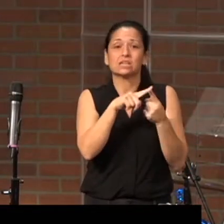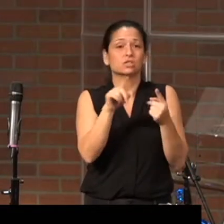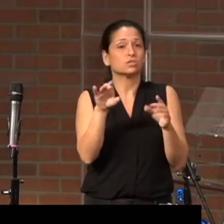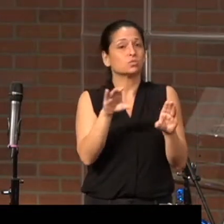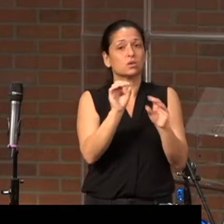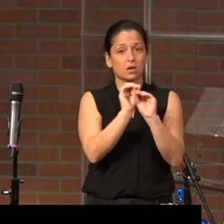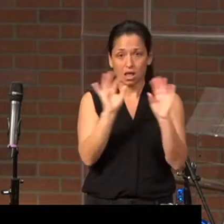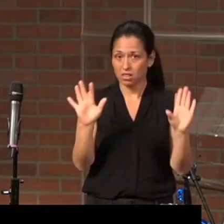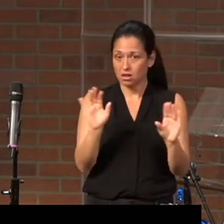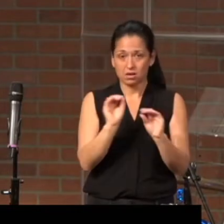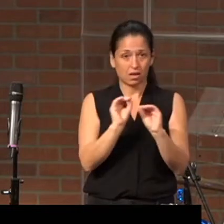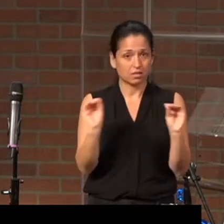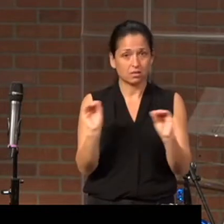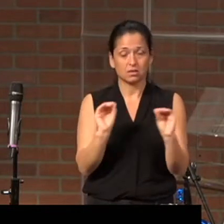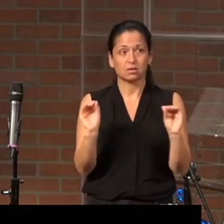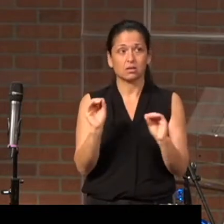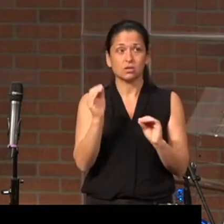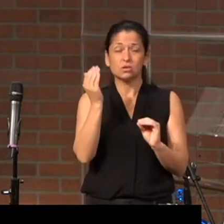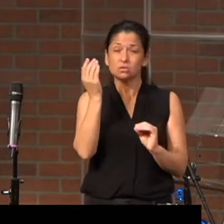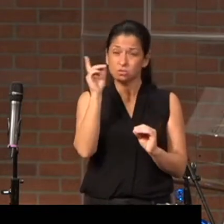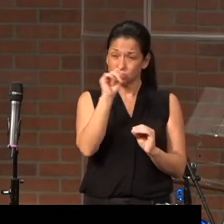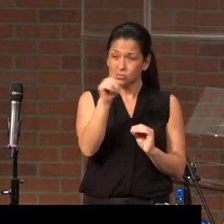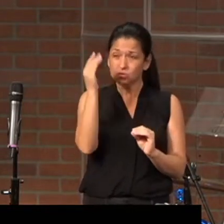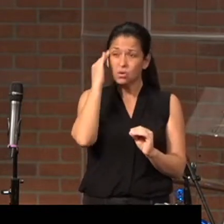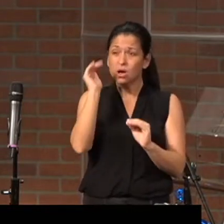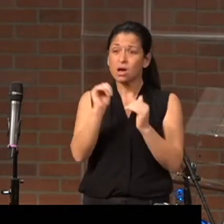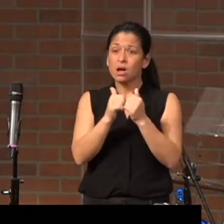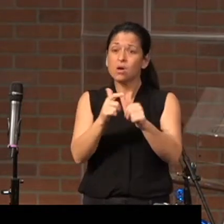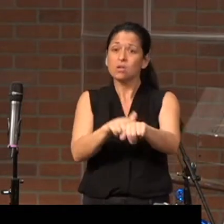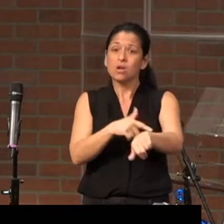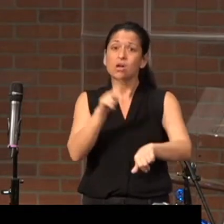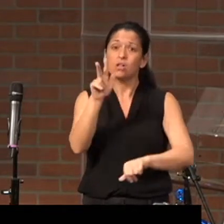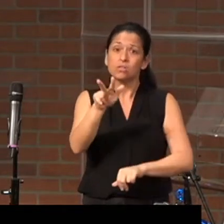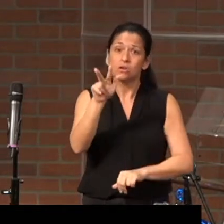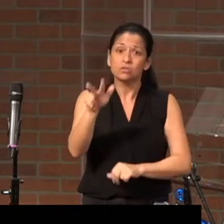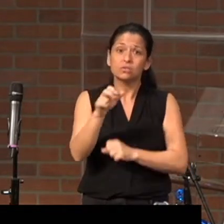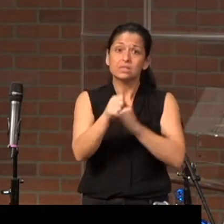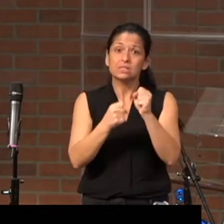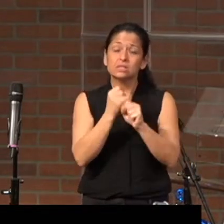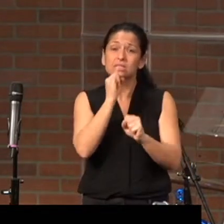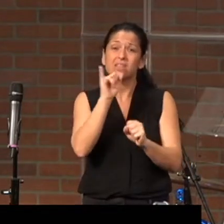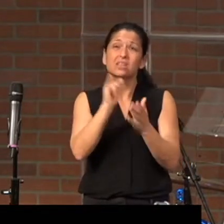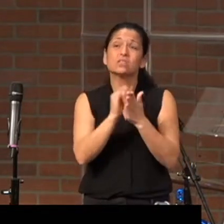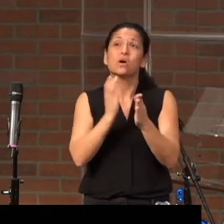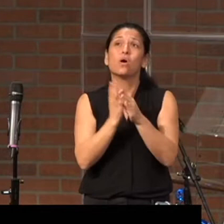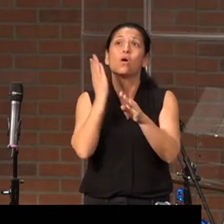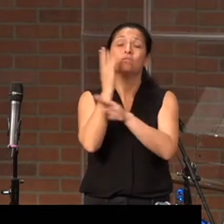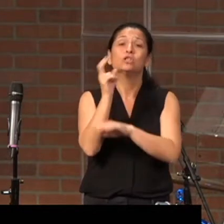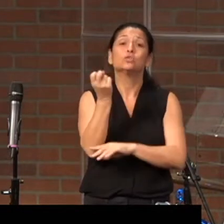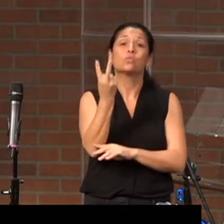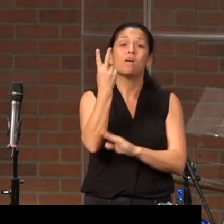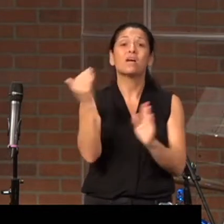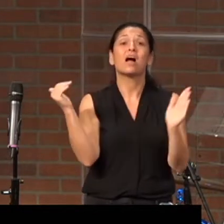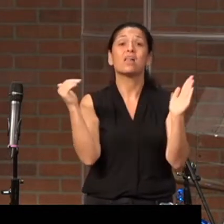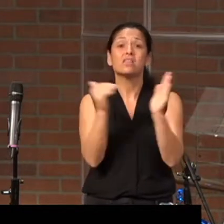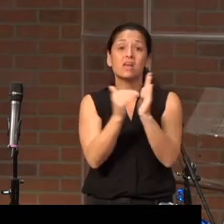Do you know how long 33 years is? It's over 12,000 days.